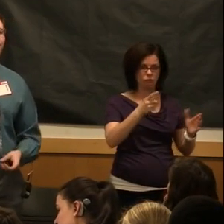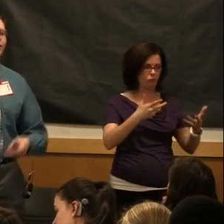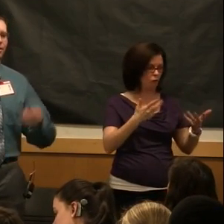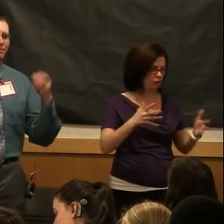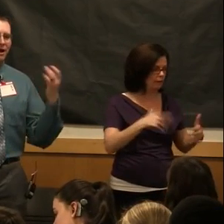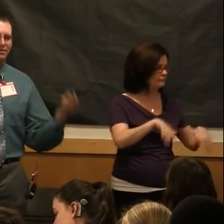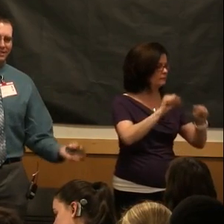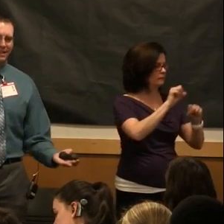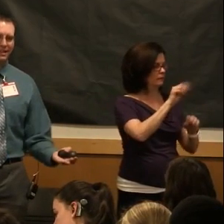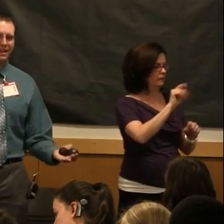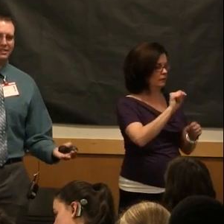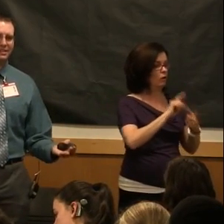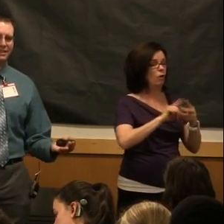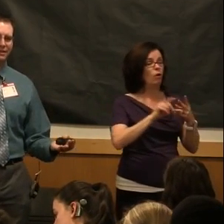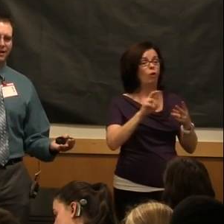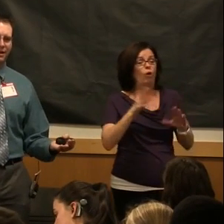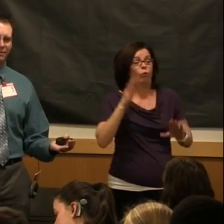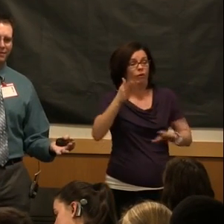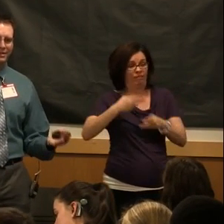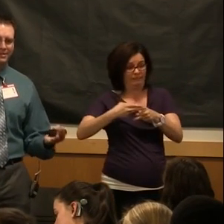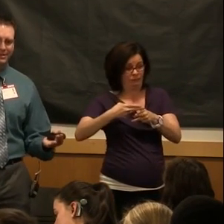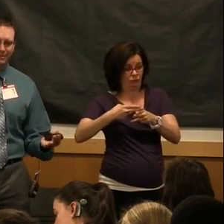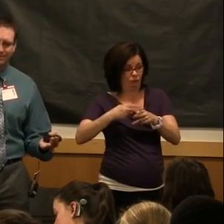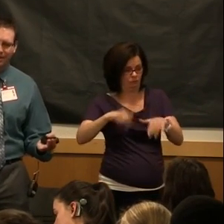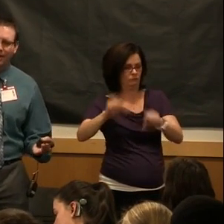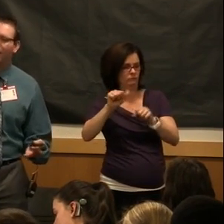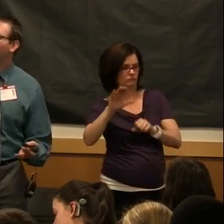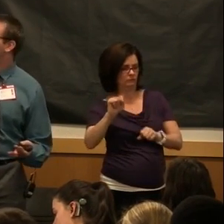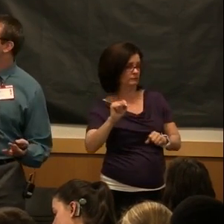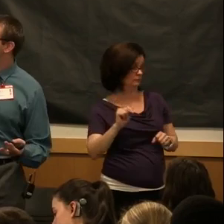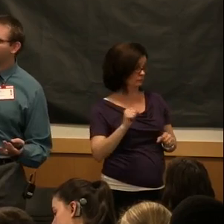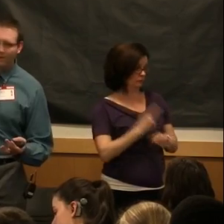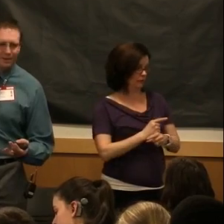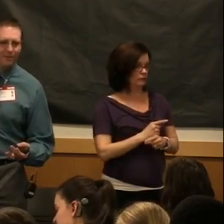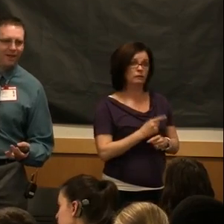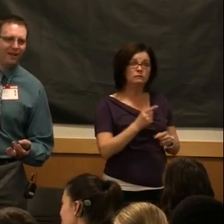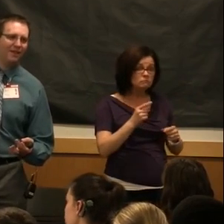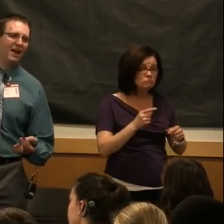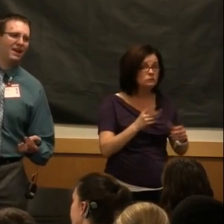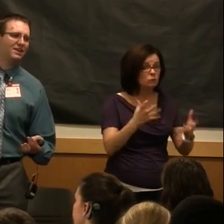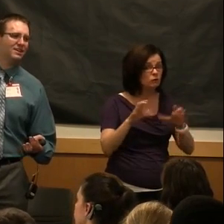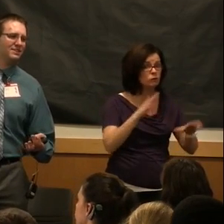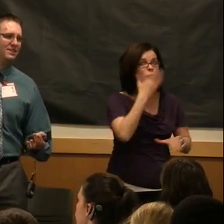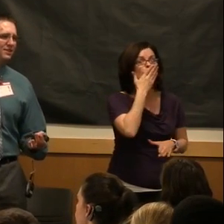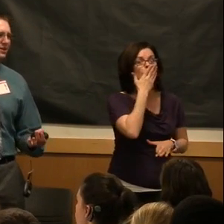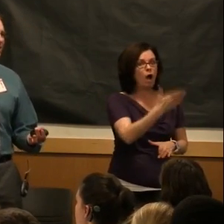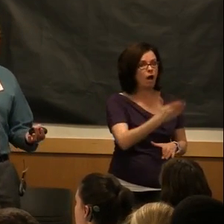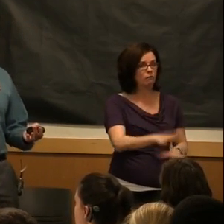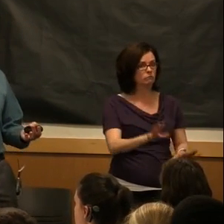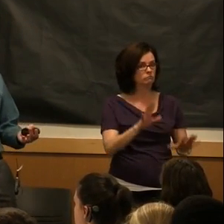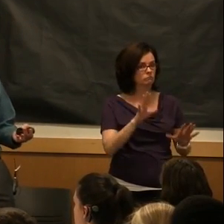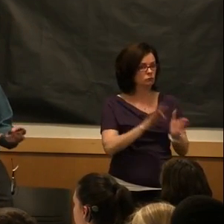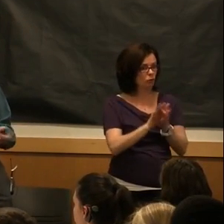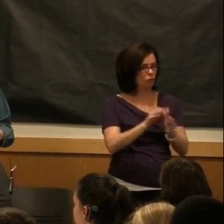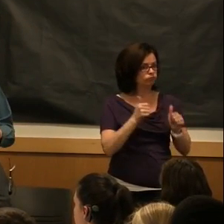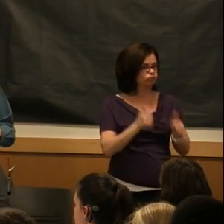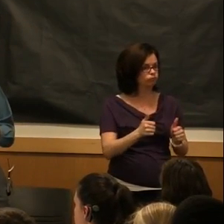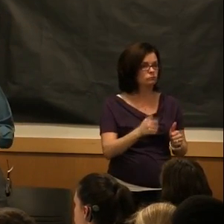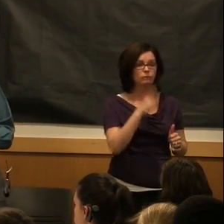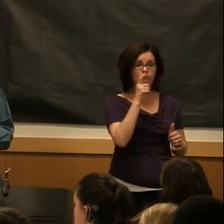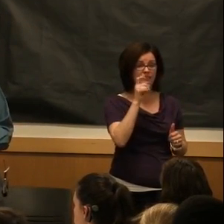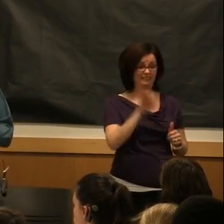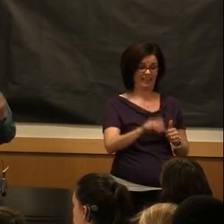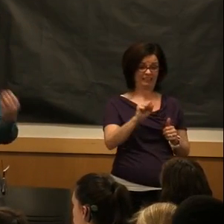or you're about to take the ACT, right, here pretty soon. Well, you want to do really well on that because that's going to kind of help you